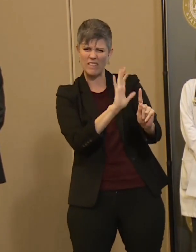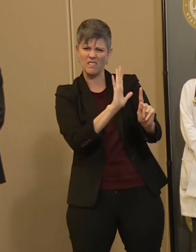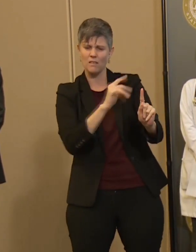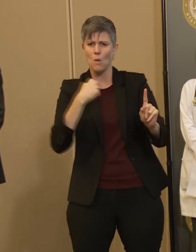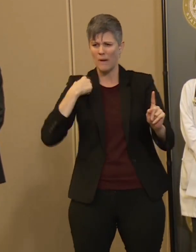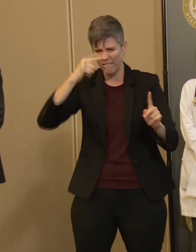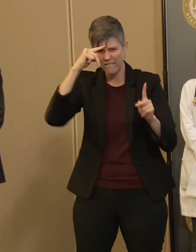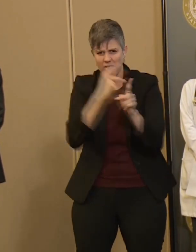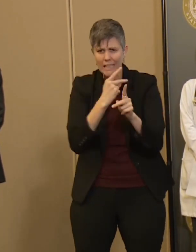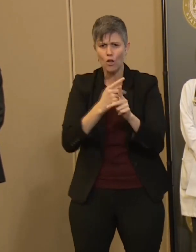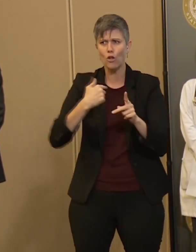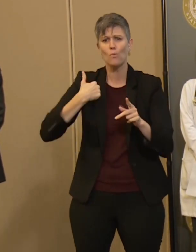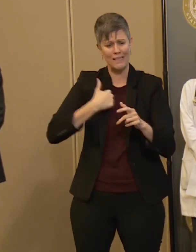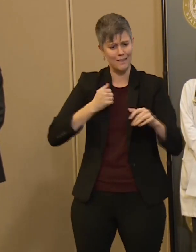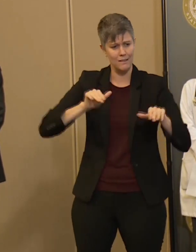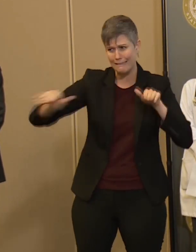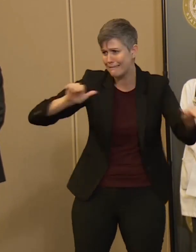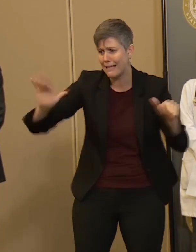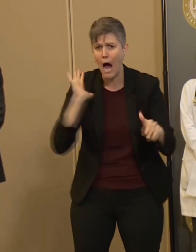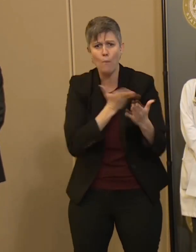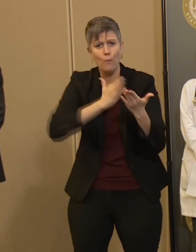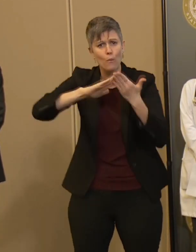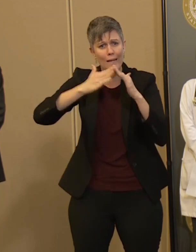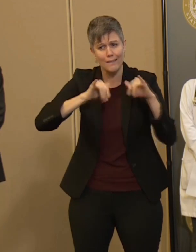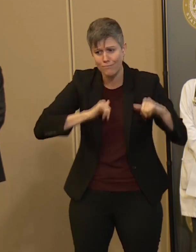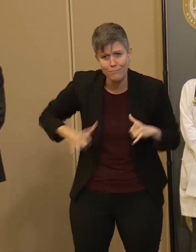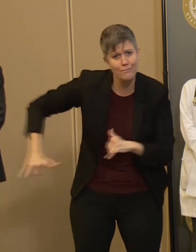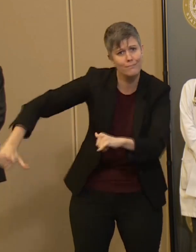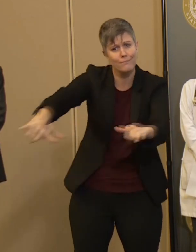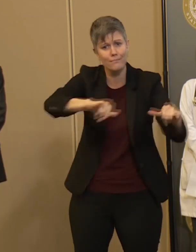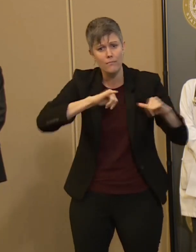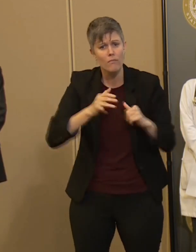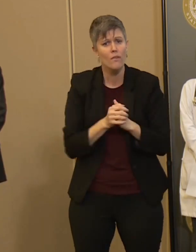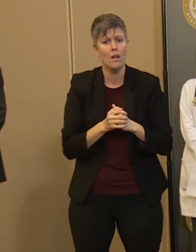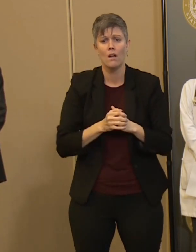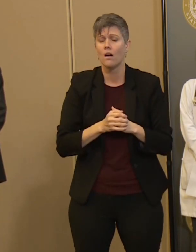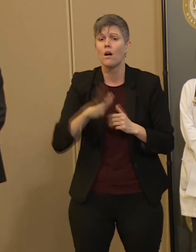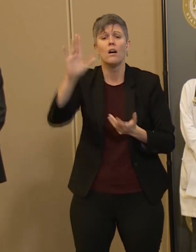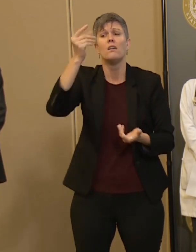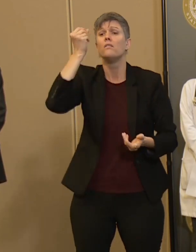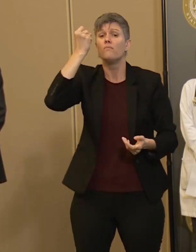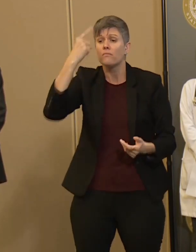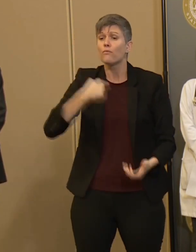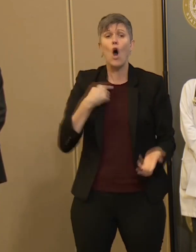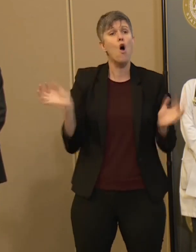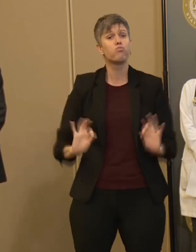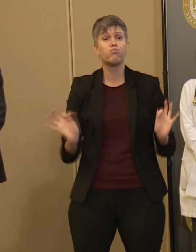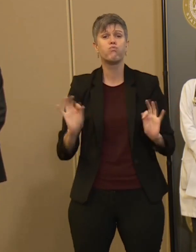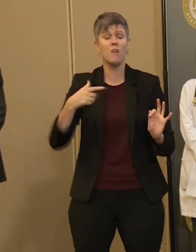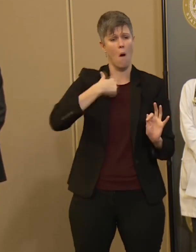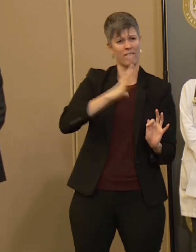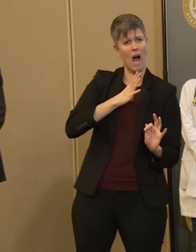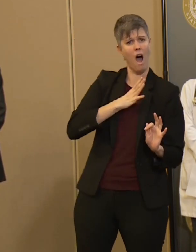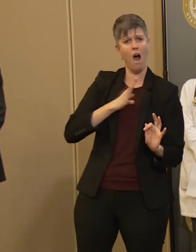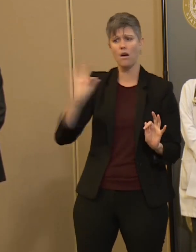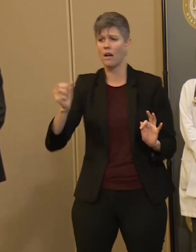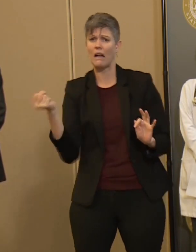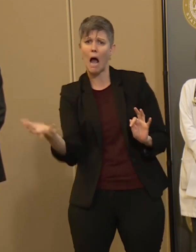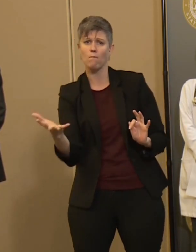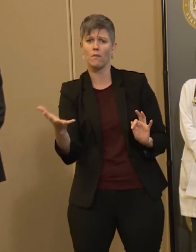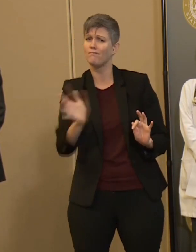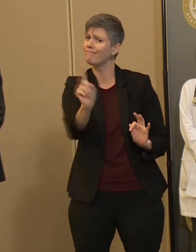communities who are already in battle. We can't take chances right now, not when we are still